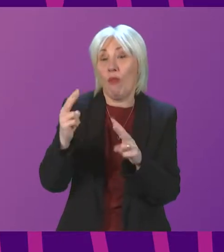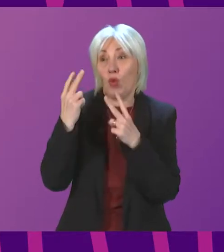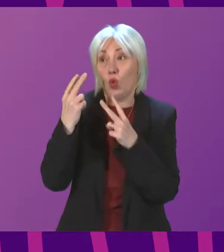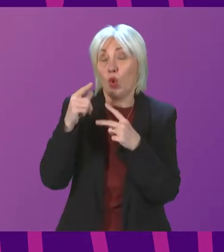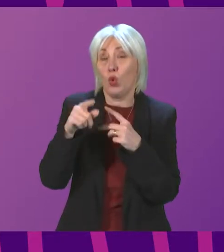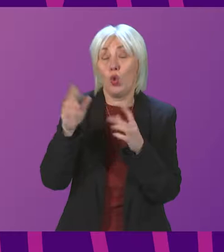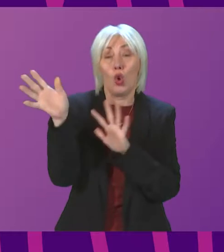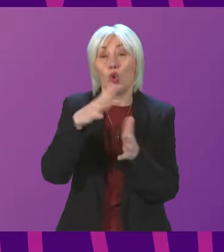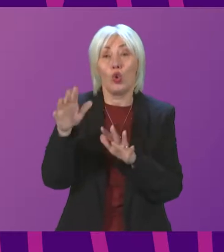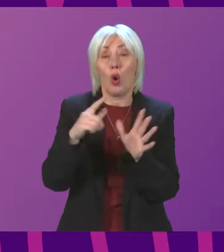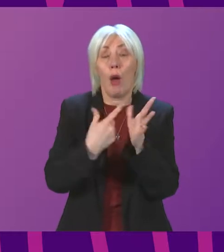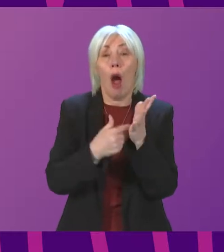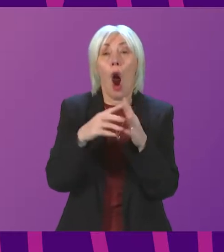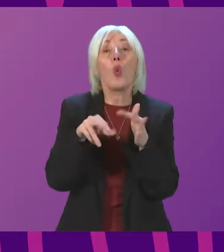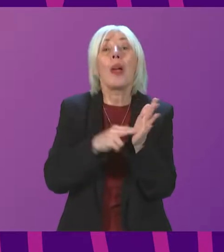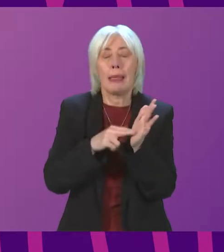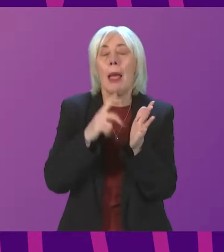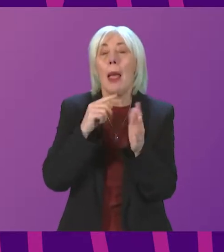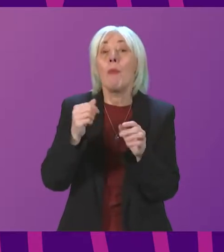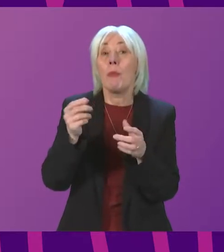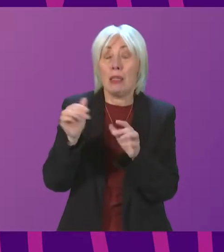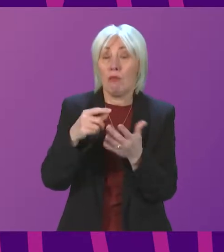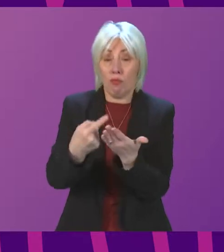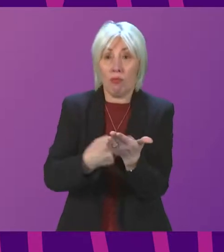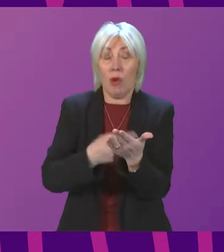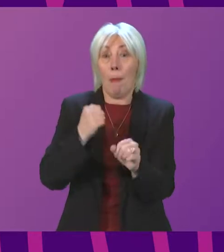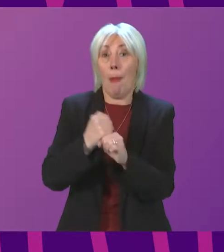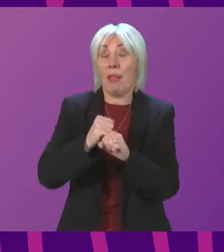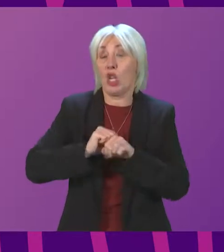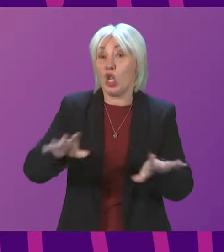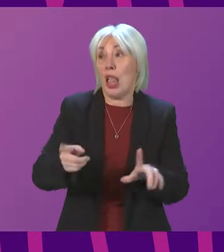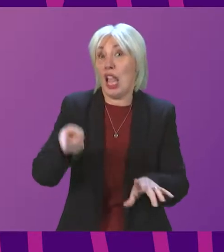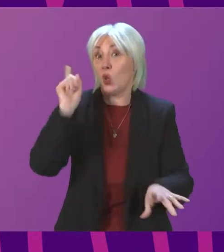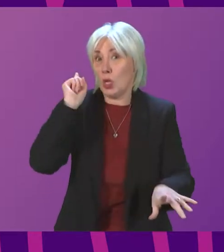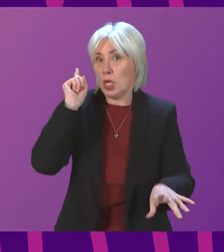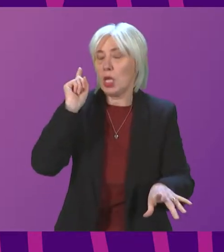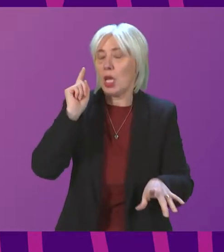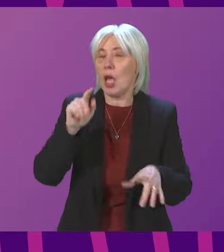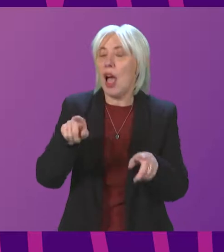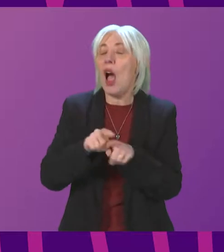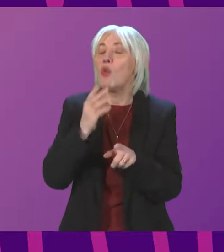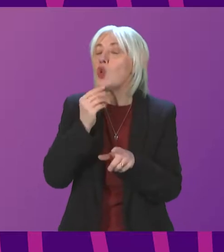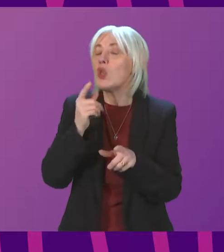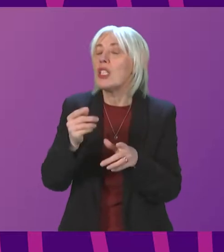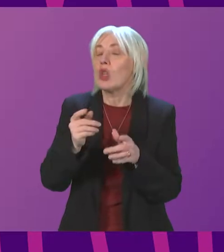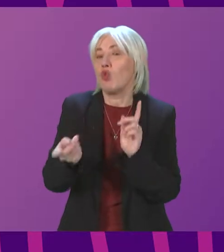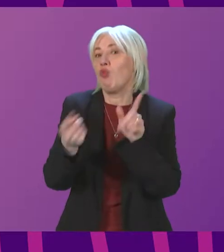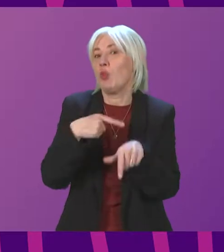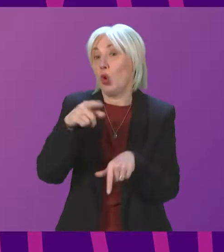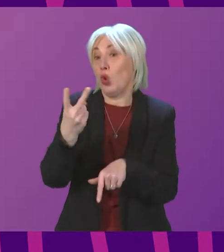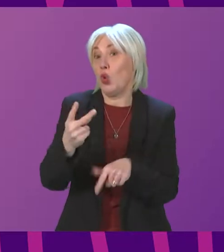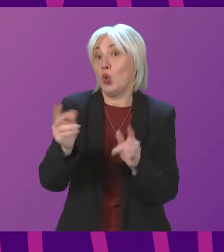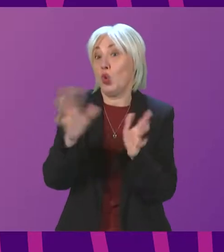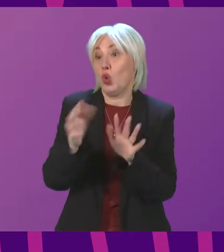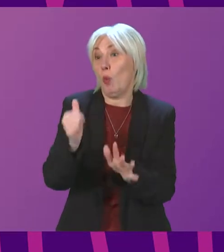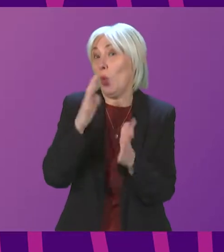Arwen. That review was published just last week and any lessons learned were taken forward in our planning and response to Storm Malik and Storm Corrie. But think it's important to say